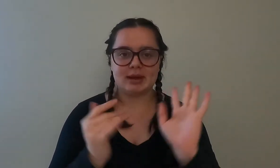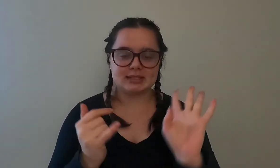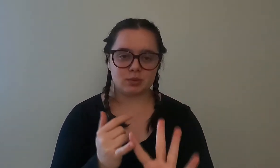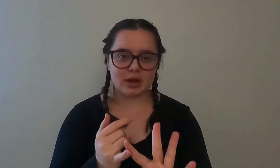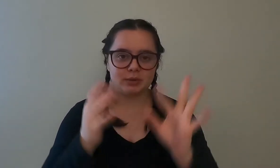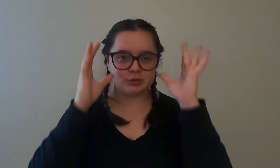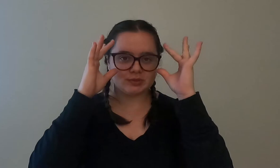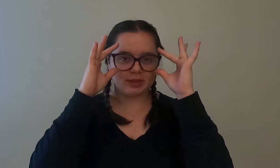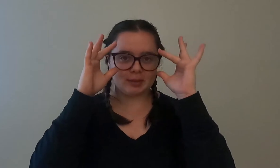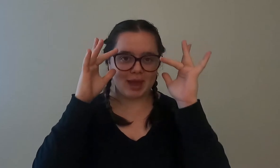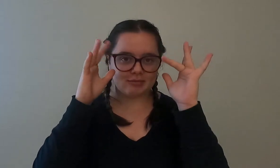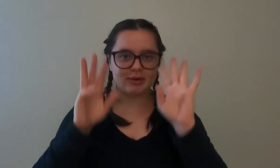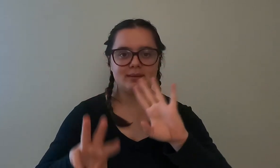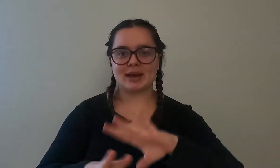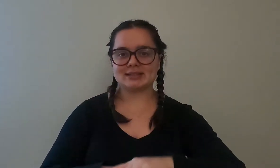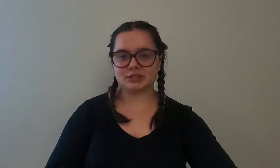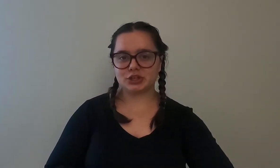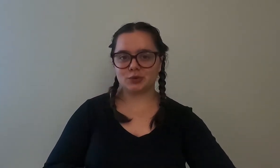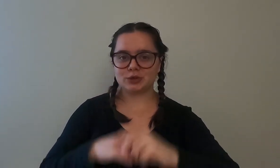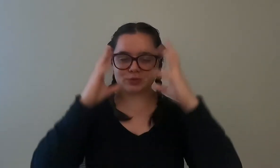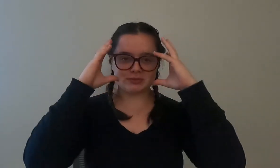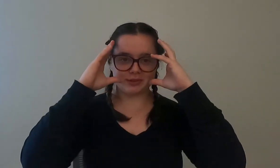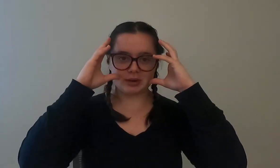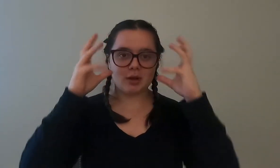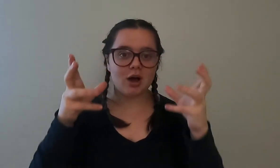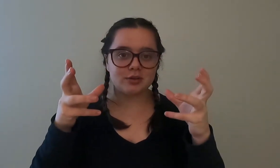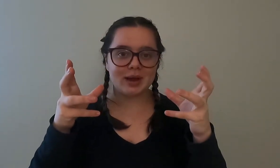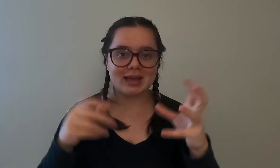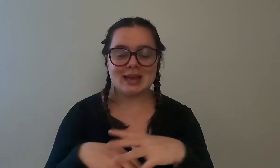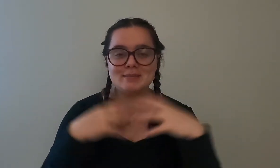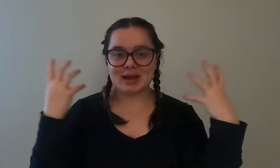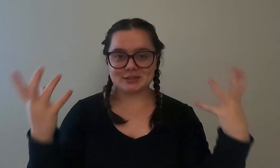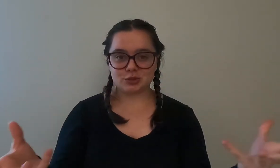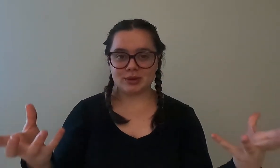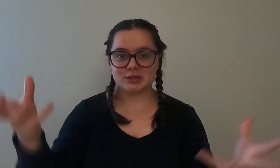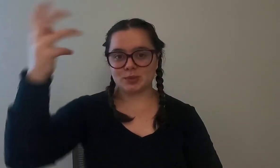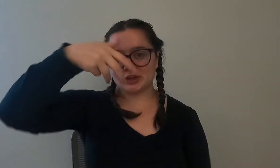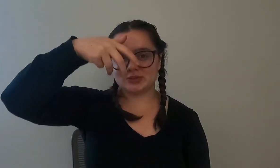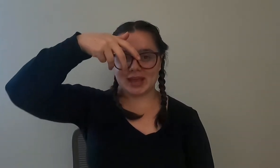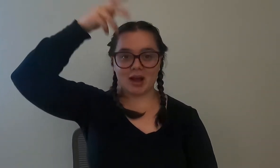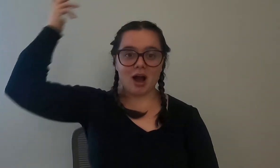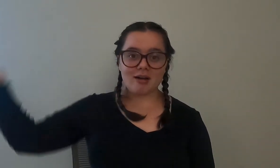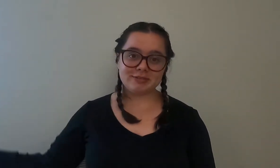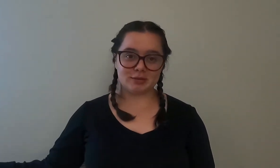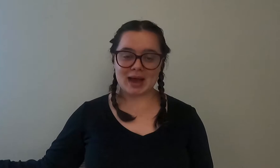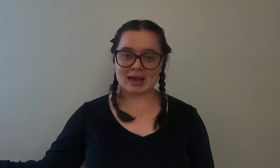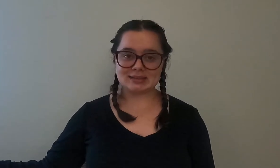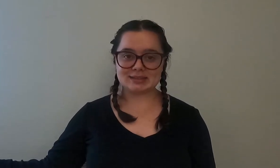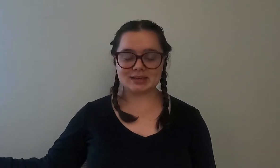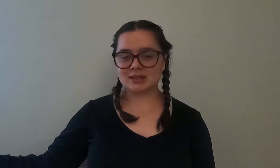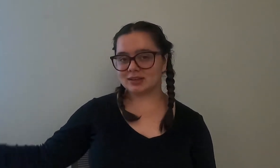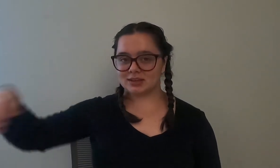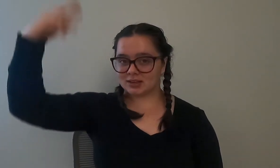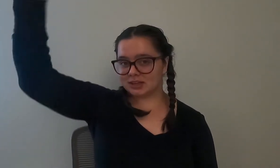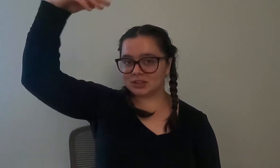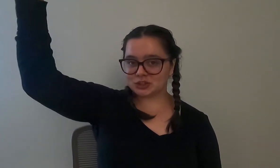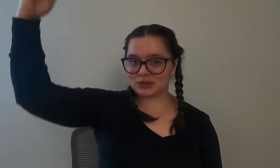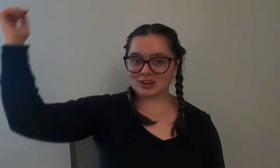mask one which was fill it up halfway mask two which was fill it up all the way mask three is where you take off your mask do a little